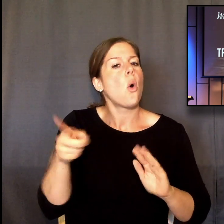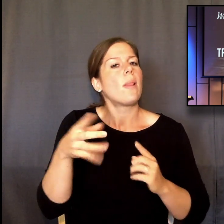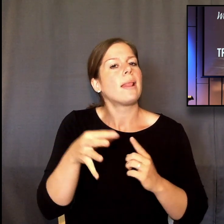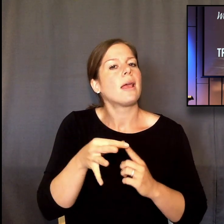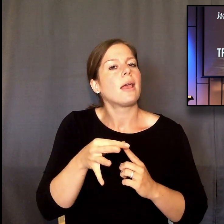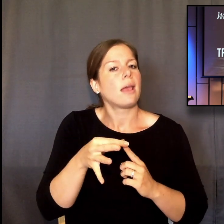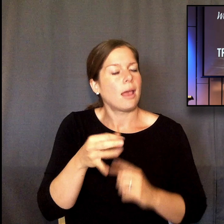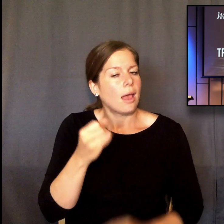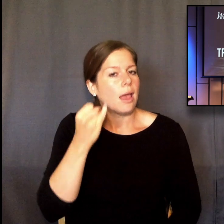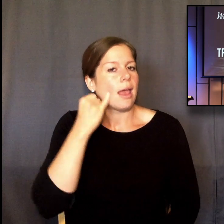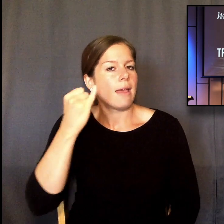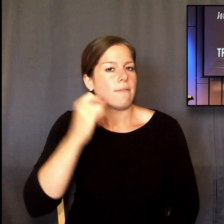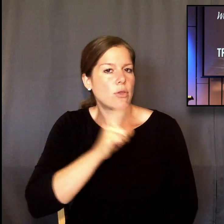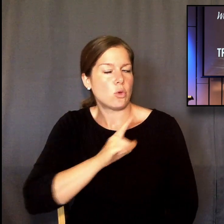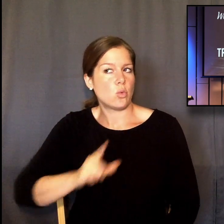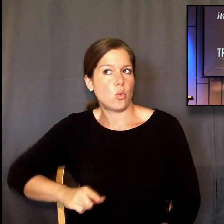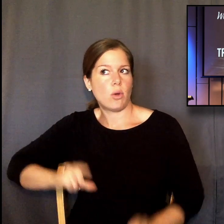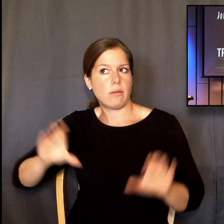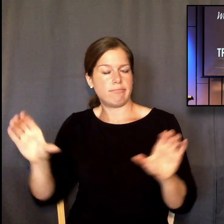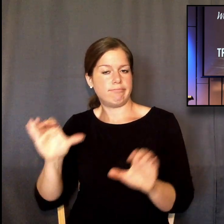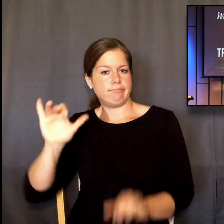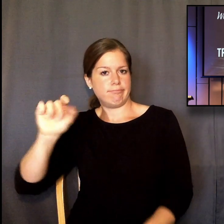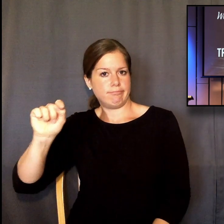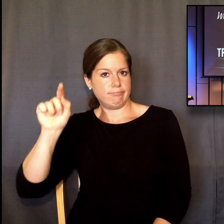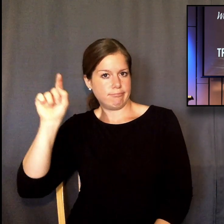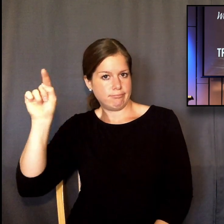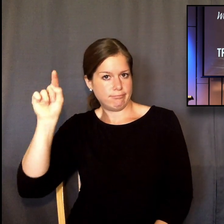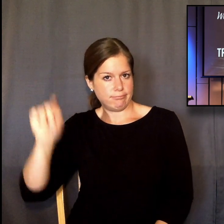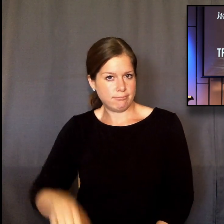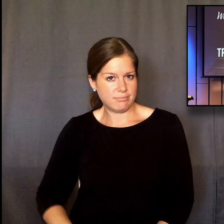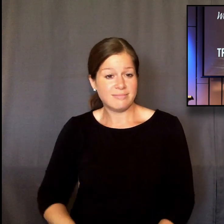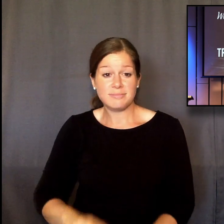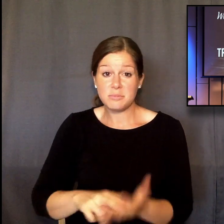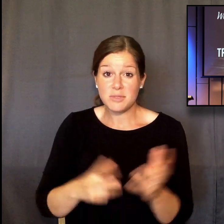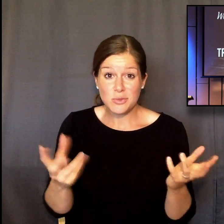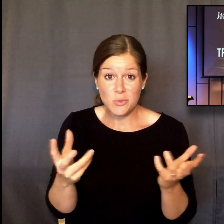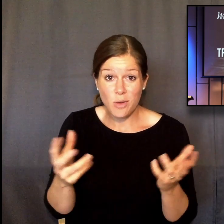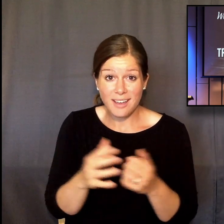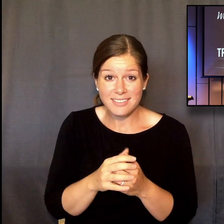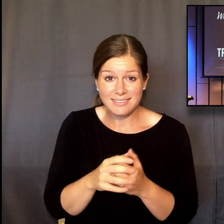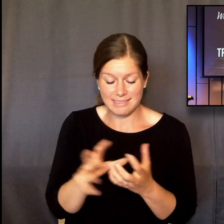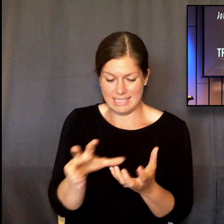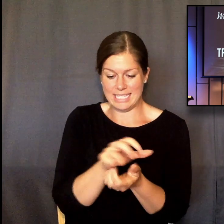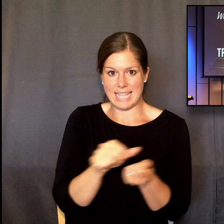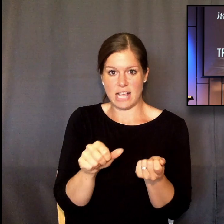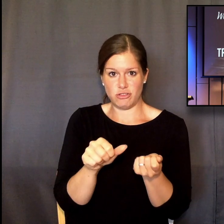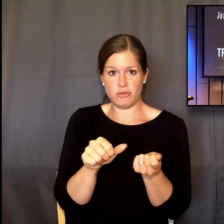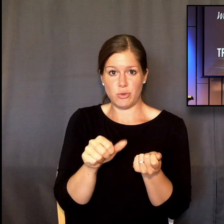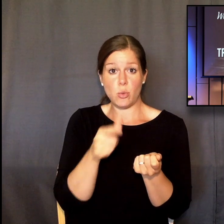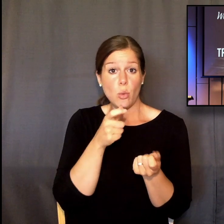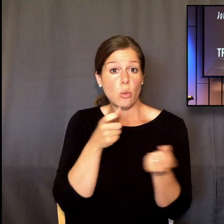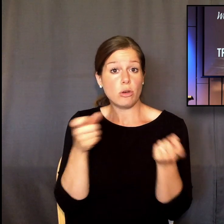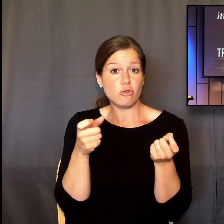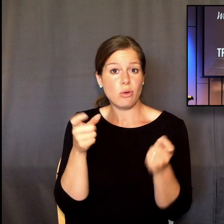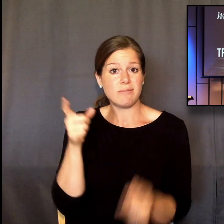has done it? Answer, even disaster is under God's control.